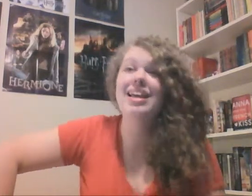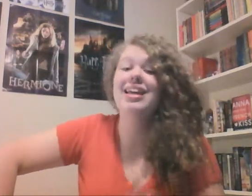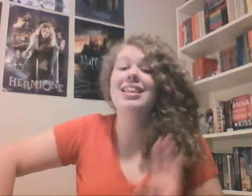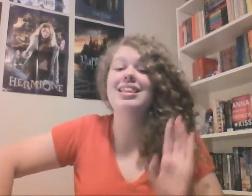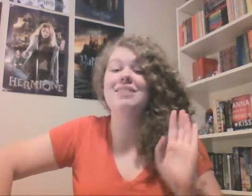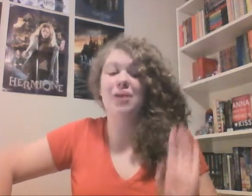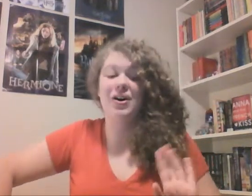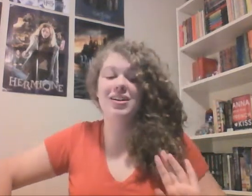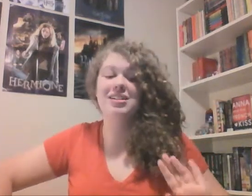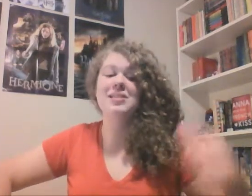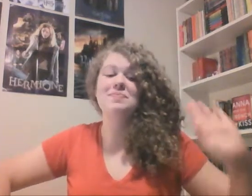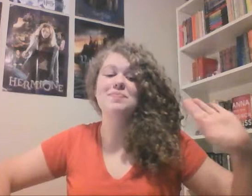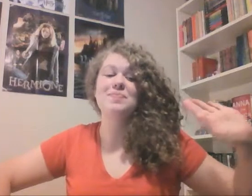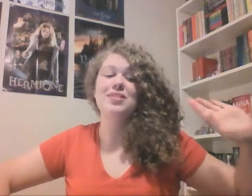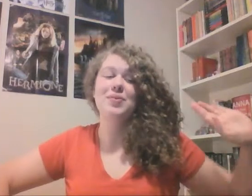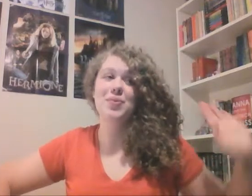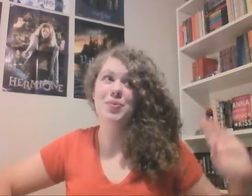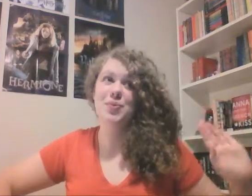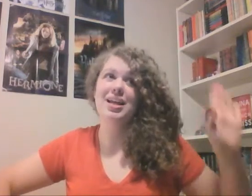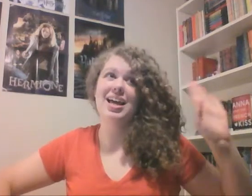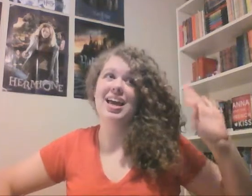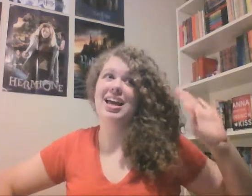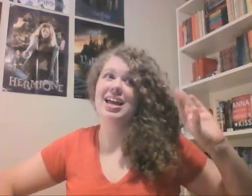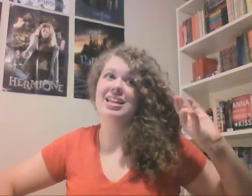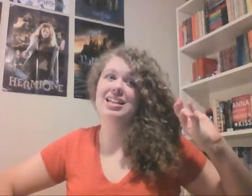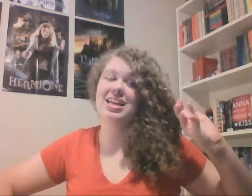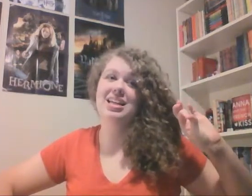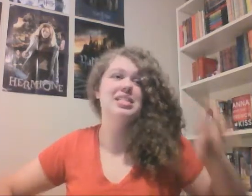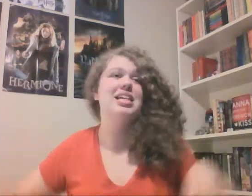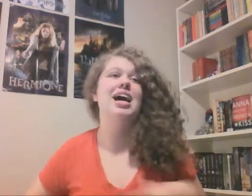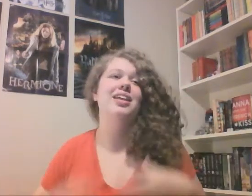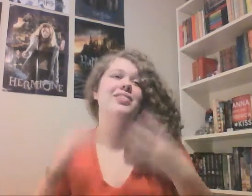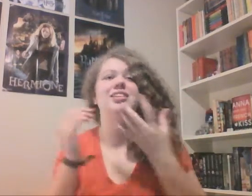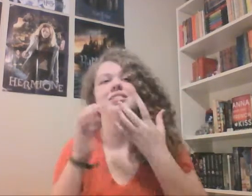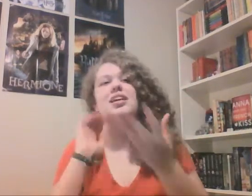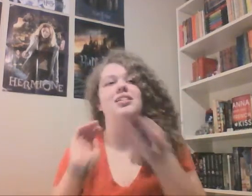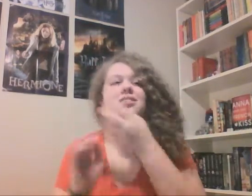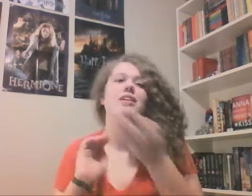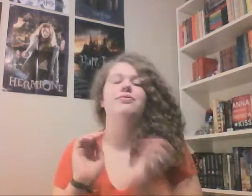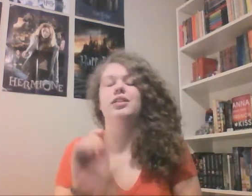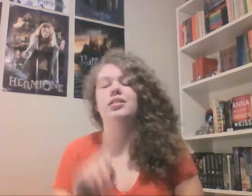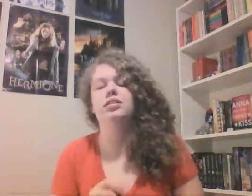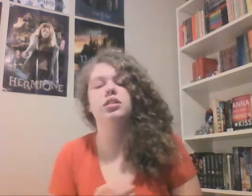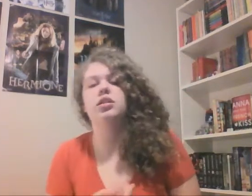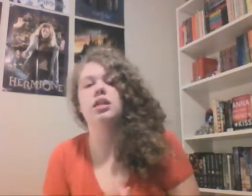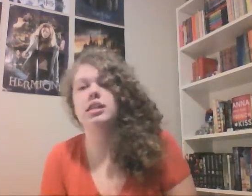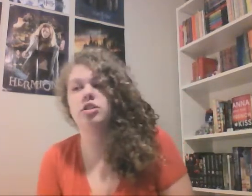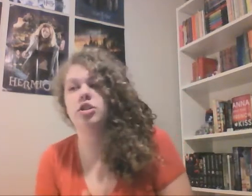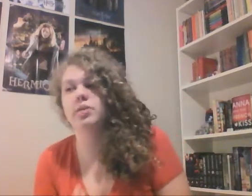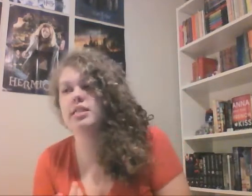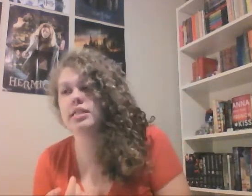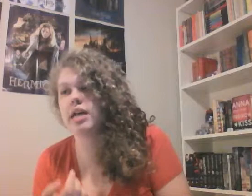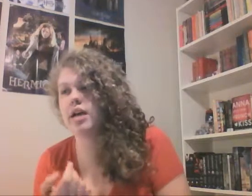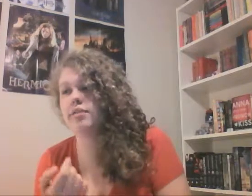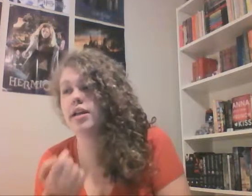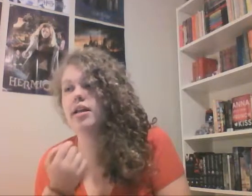the box and inside of it is like stuff that she's not exactly sure what's inside of it